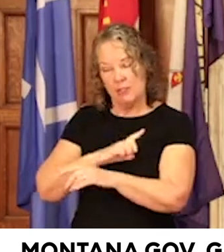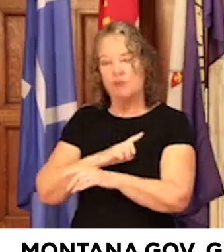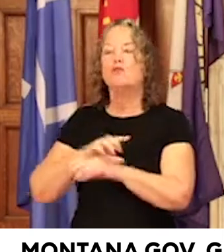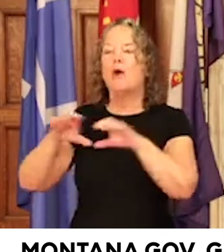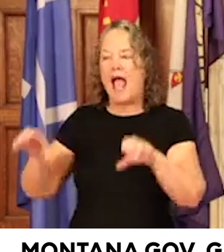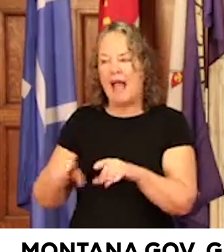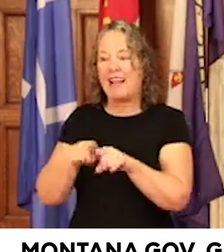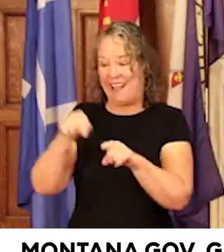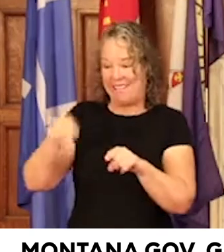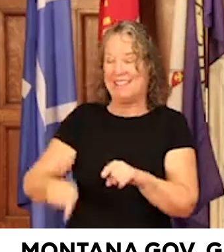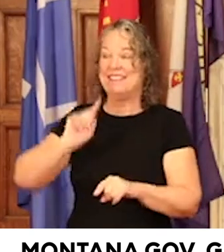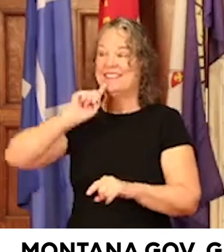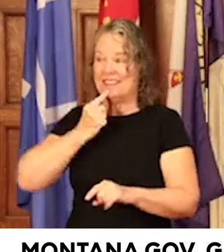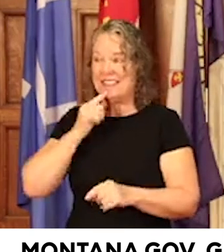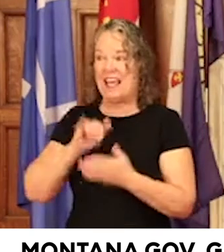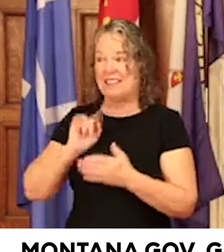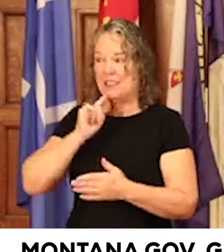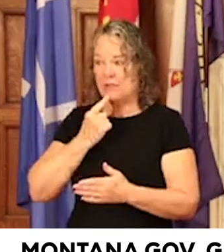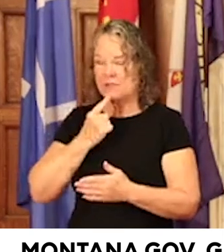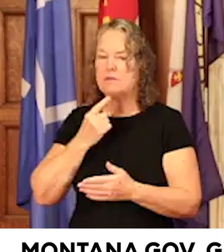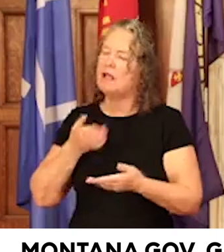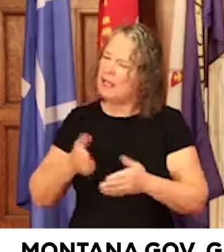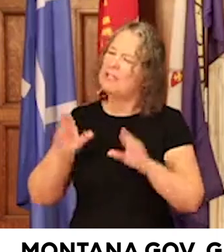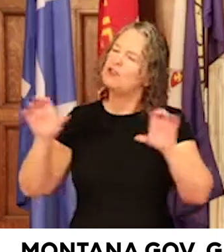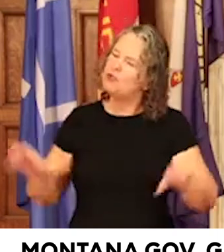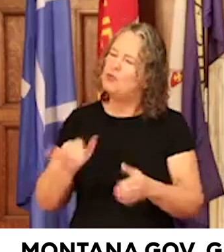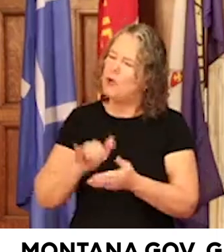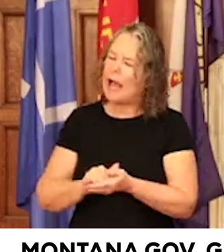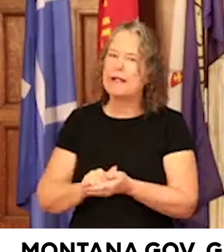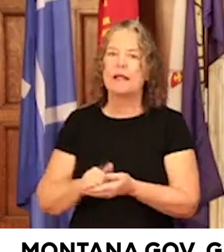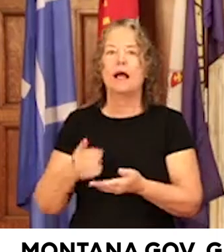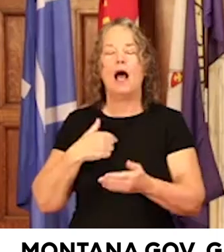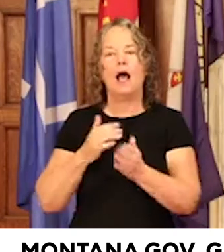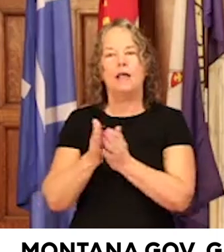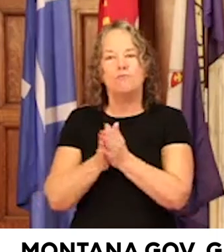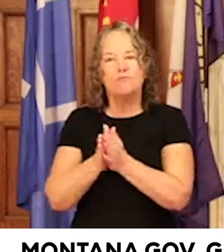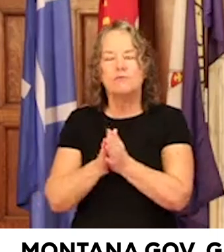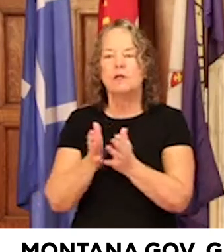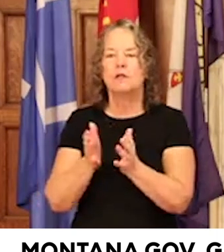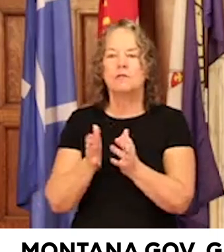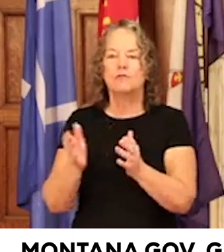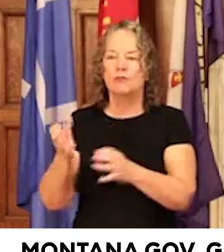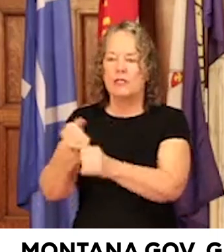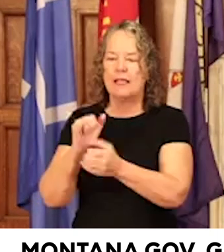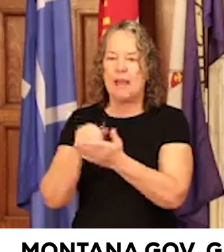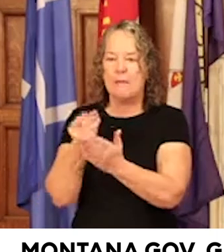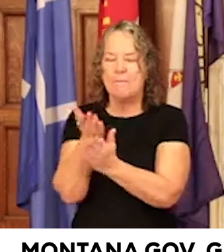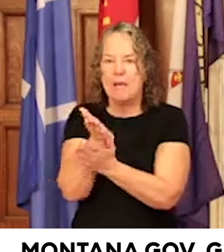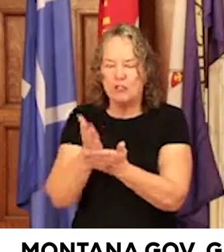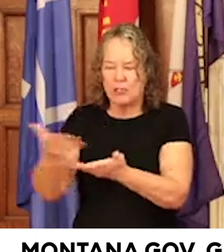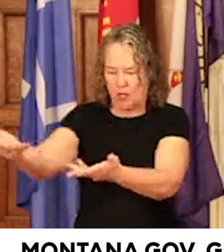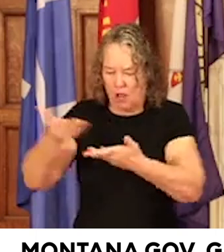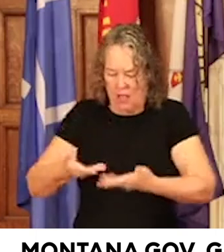this requires. Let's get it done. I look forward to getting this funding across the finish line so I can sign it into law and get these